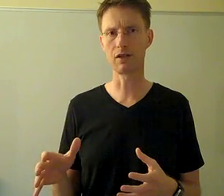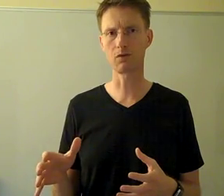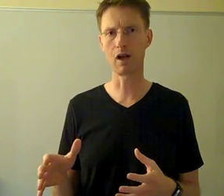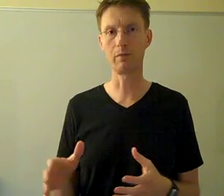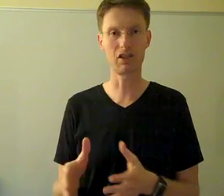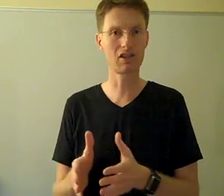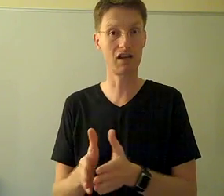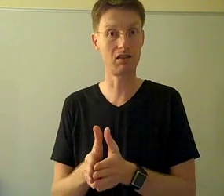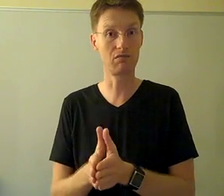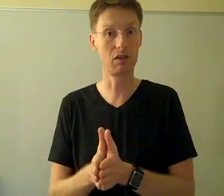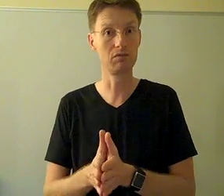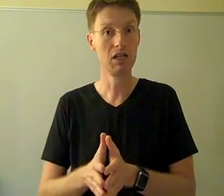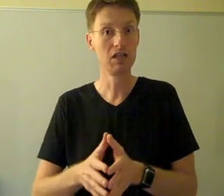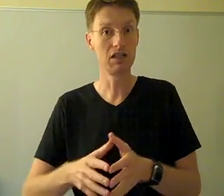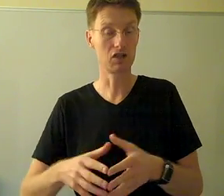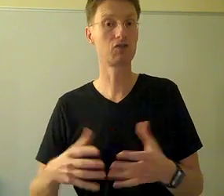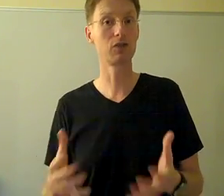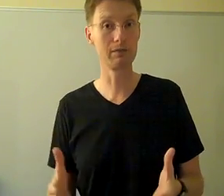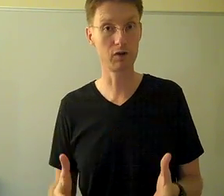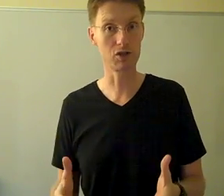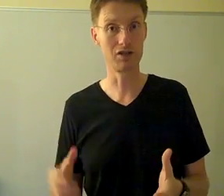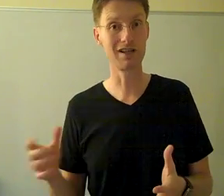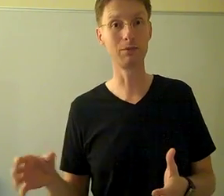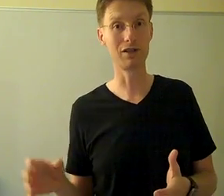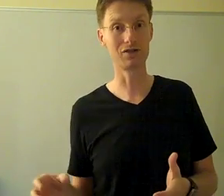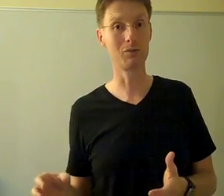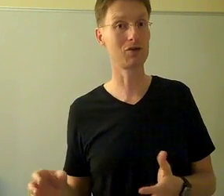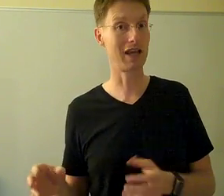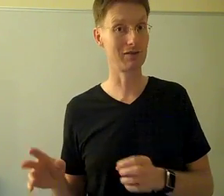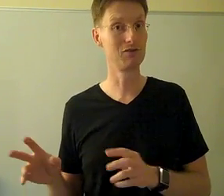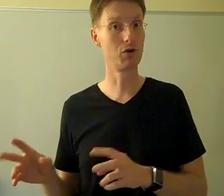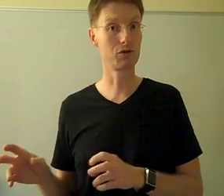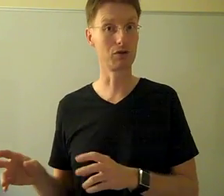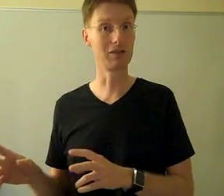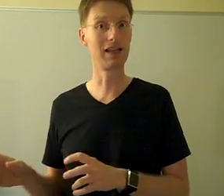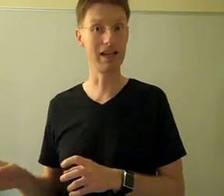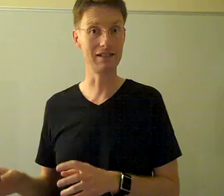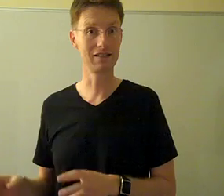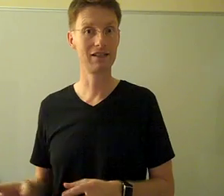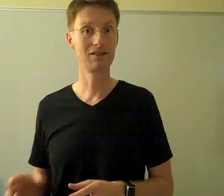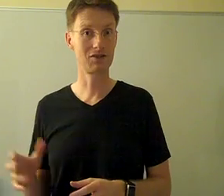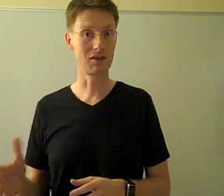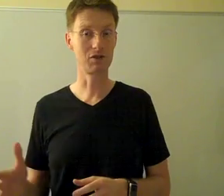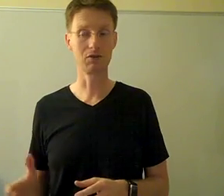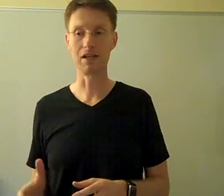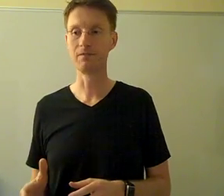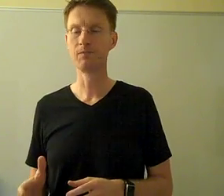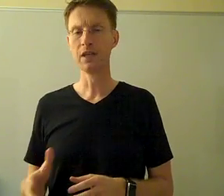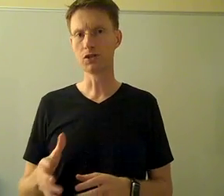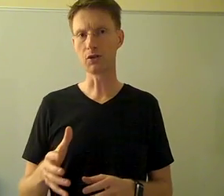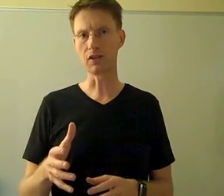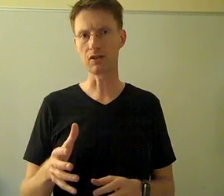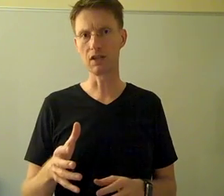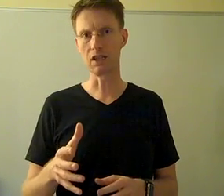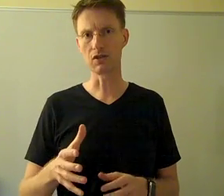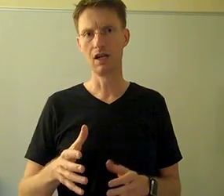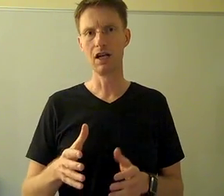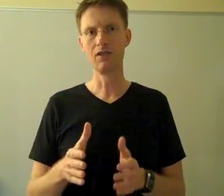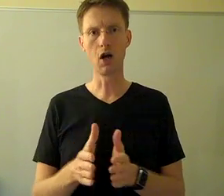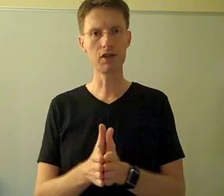as well, but it's kind of the extreme version. Dublin is almost like Northern light to some degree. So this Northern